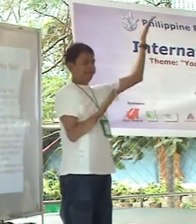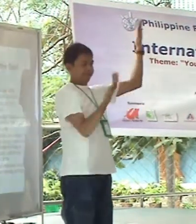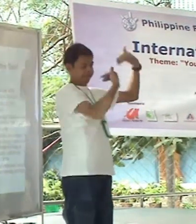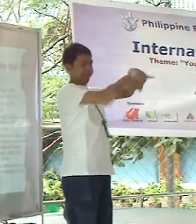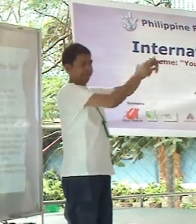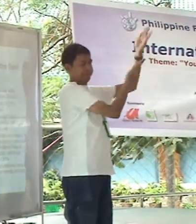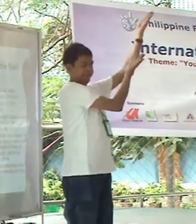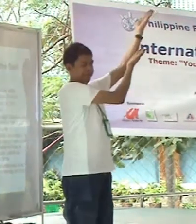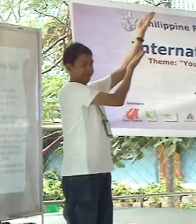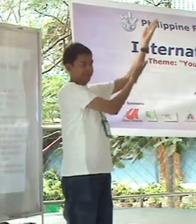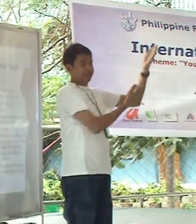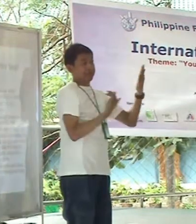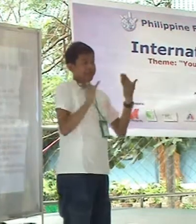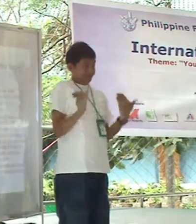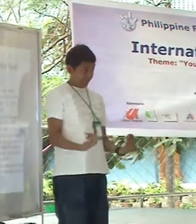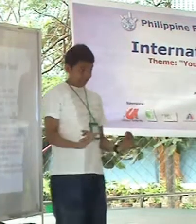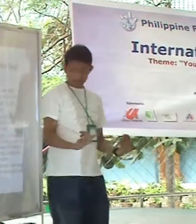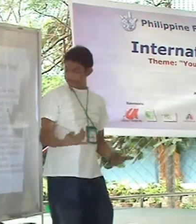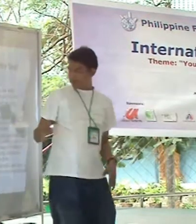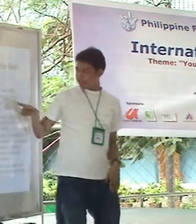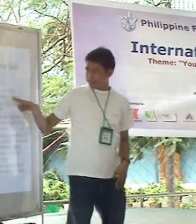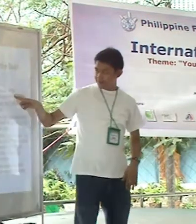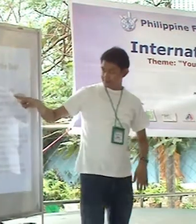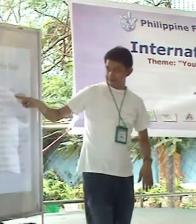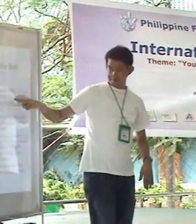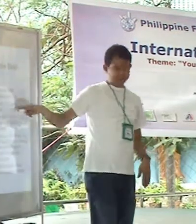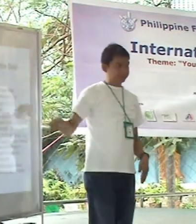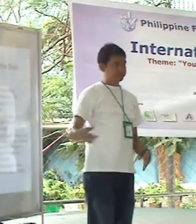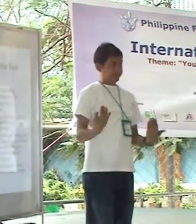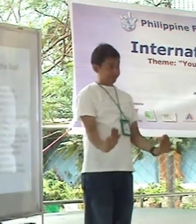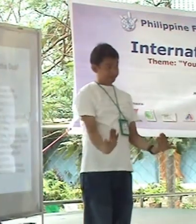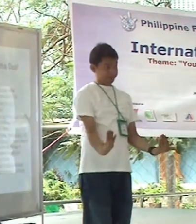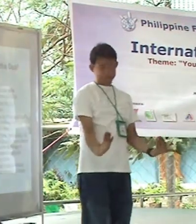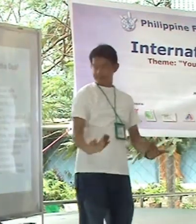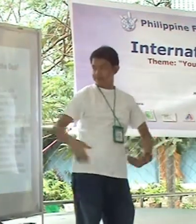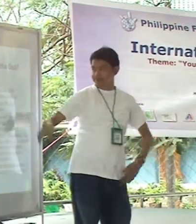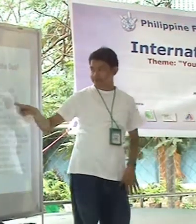so, in their various countries. So, now,